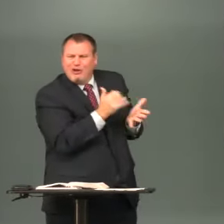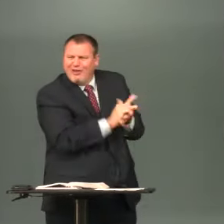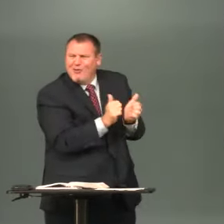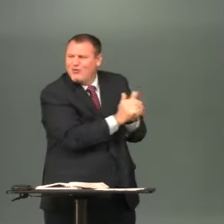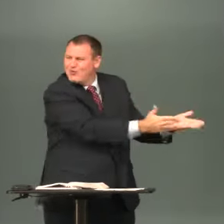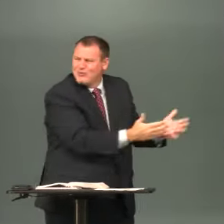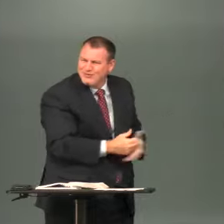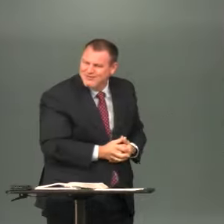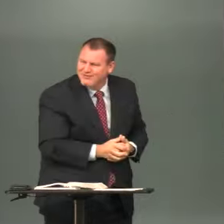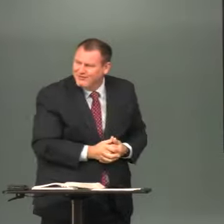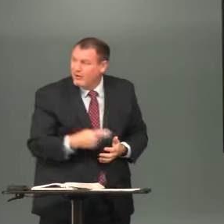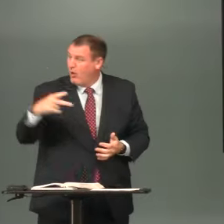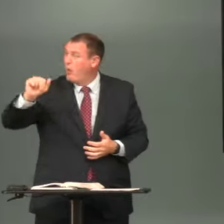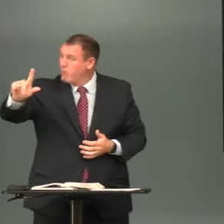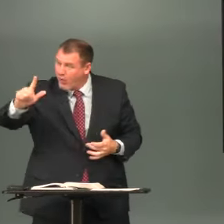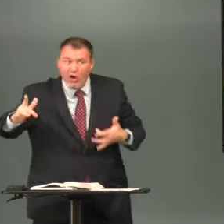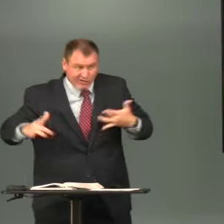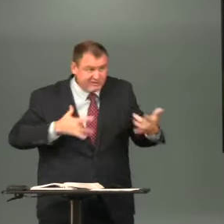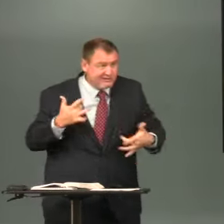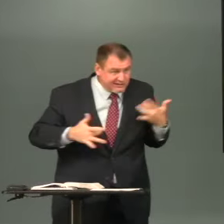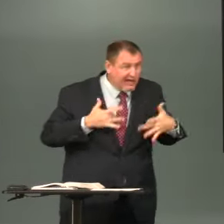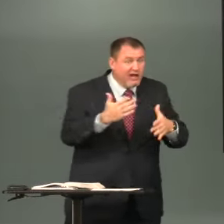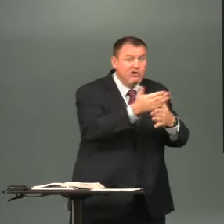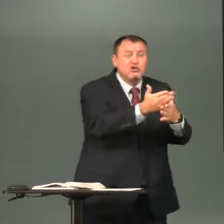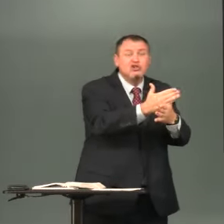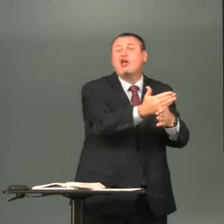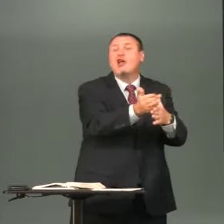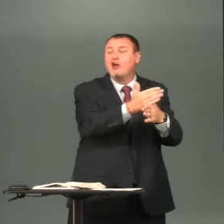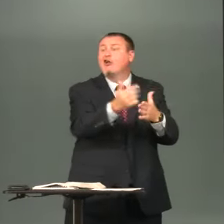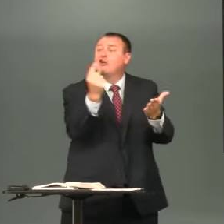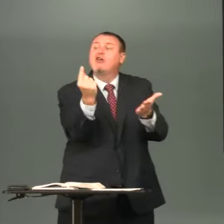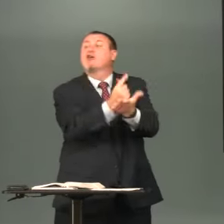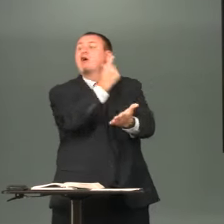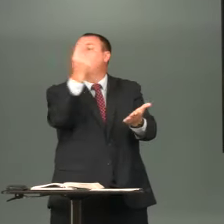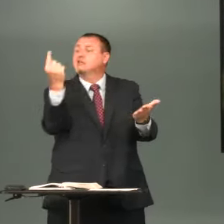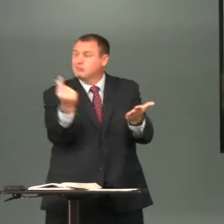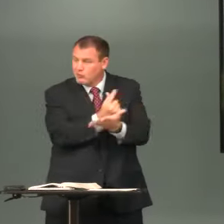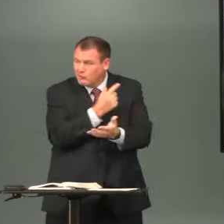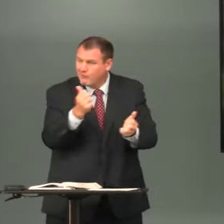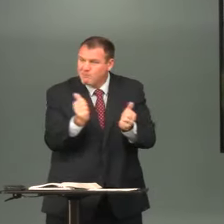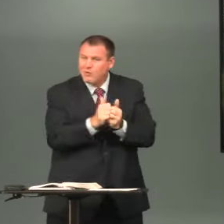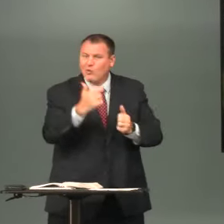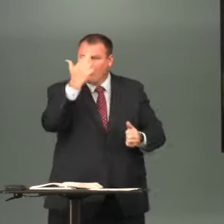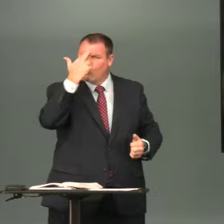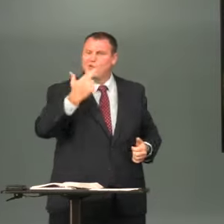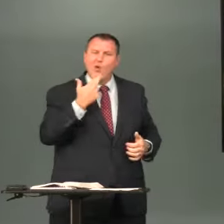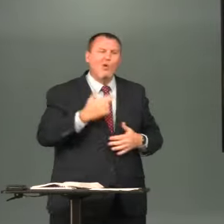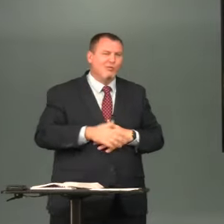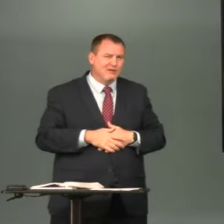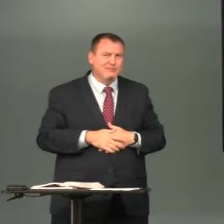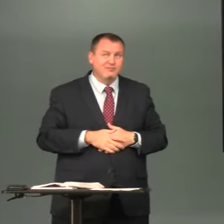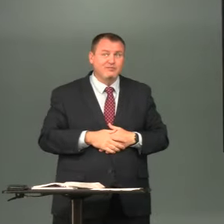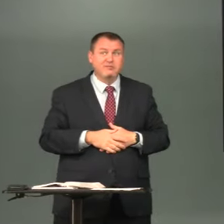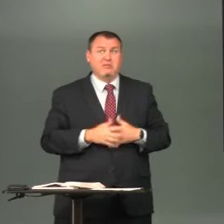i want to share this good news with you paul is excited to share the gospel with the romans